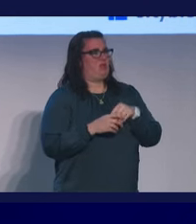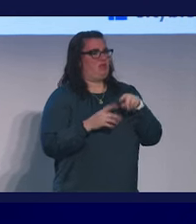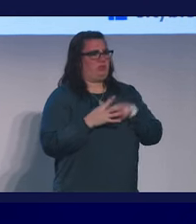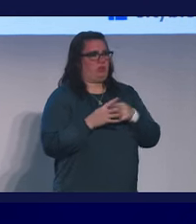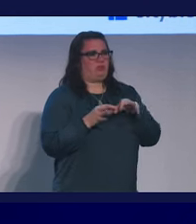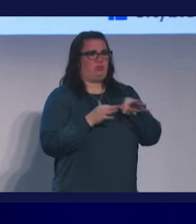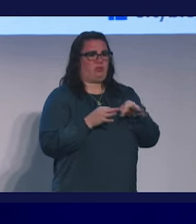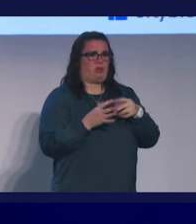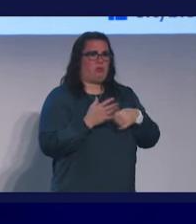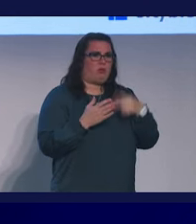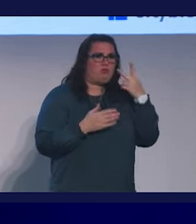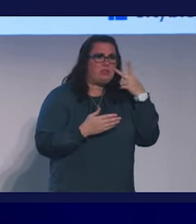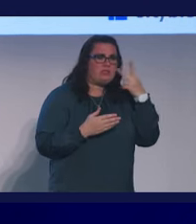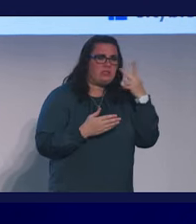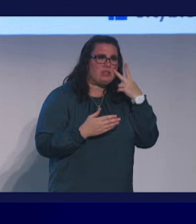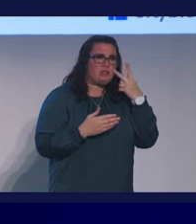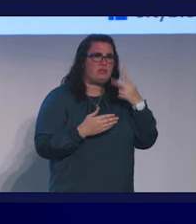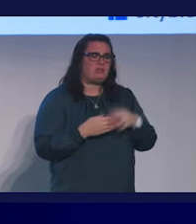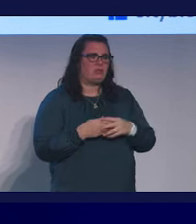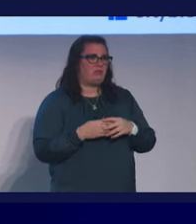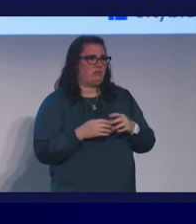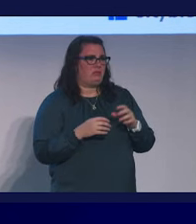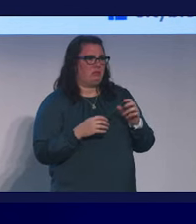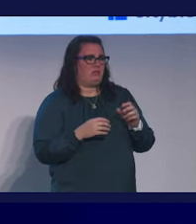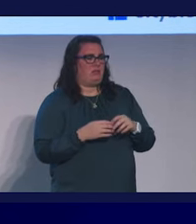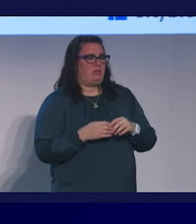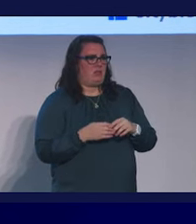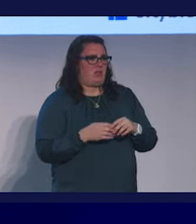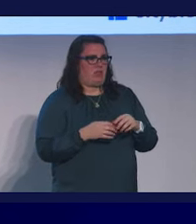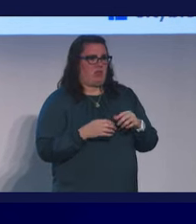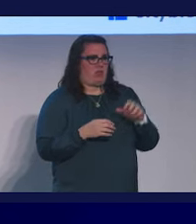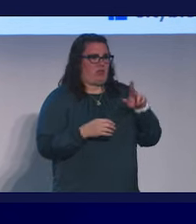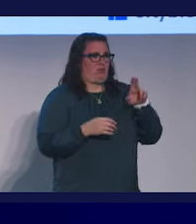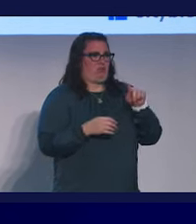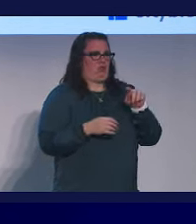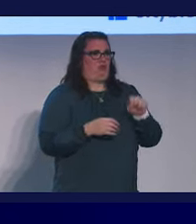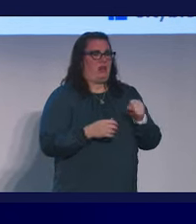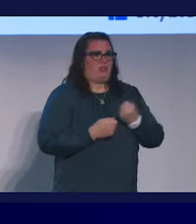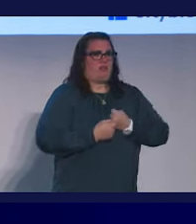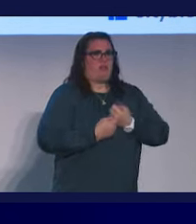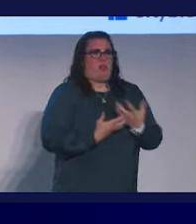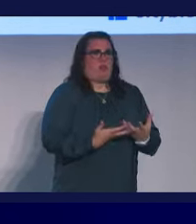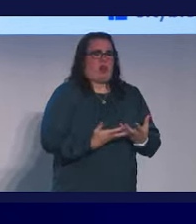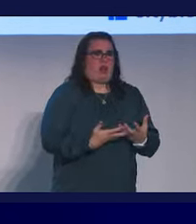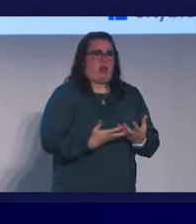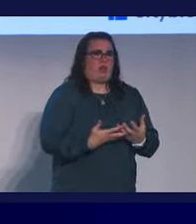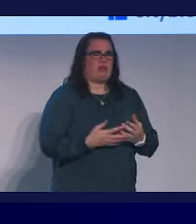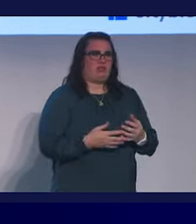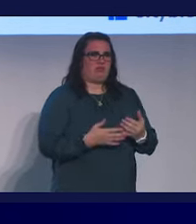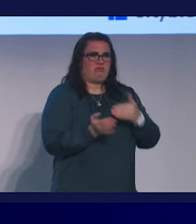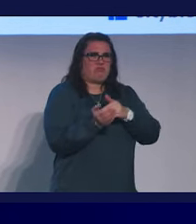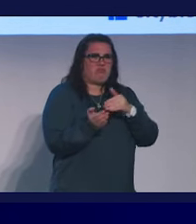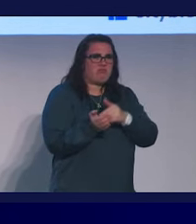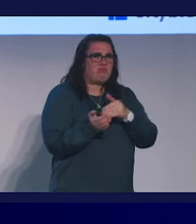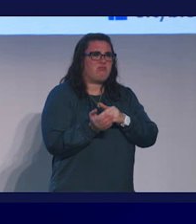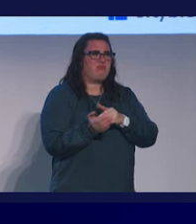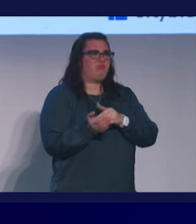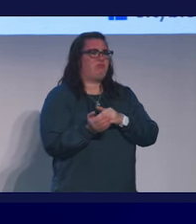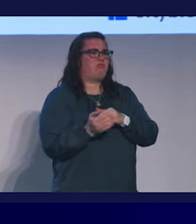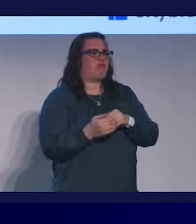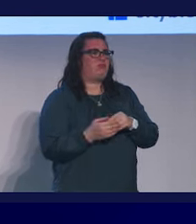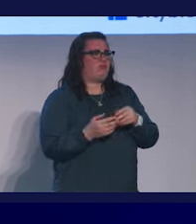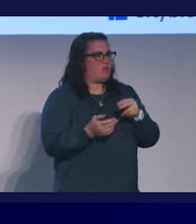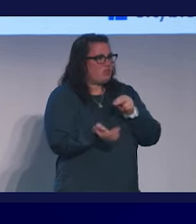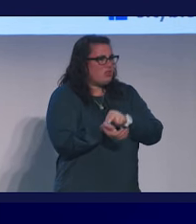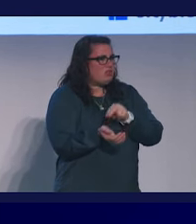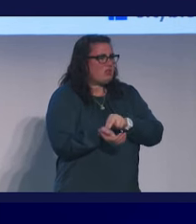what we're seeing in the unprecedented rates of burnout and dropout from the healthcare system by physicians, by advanced practice conditions, by